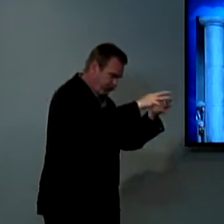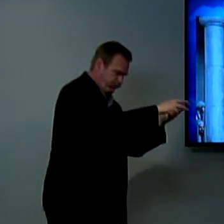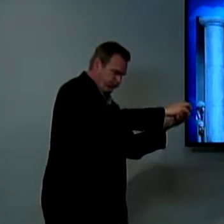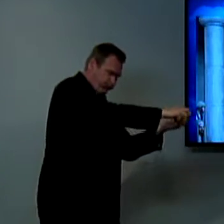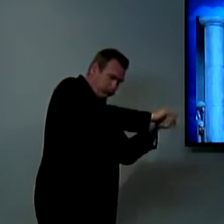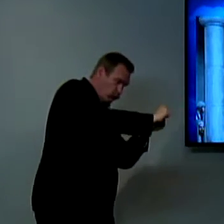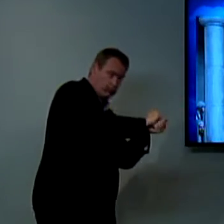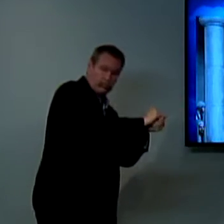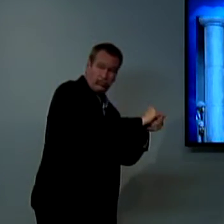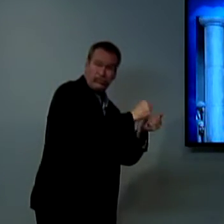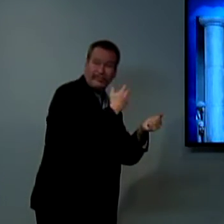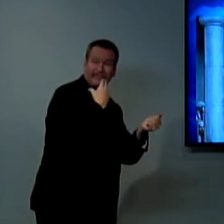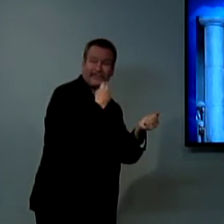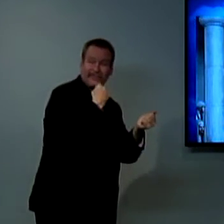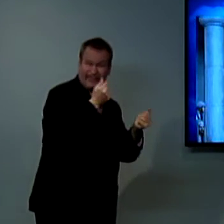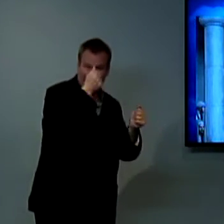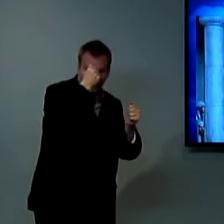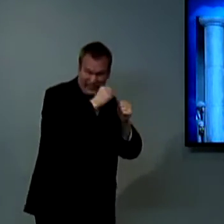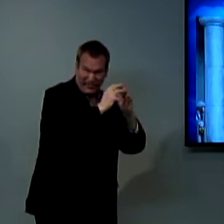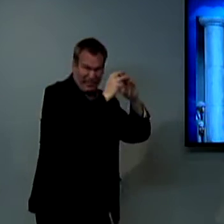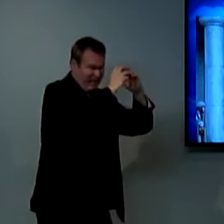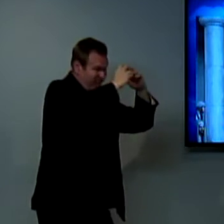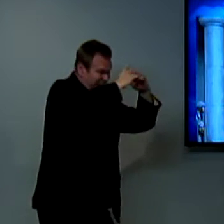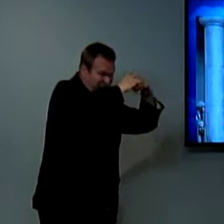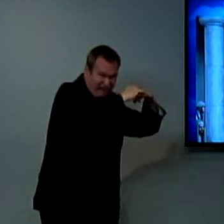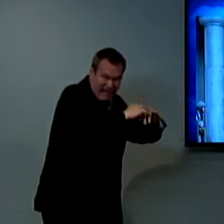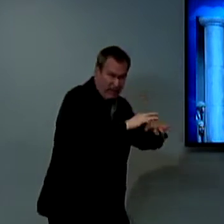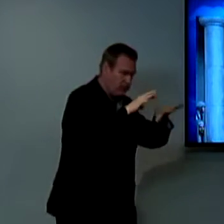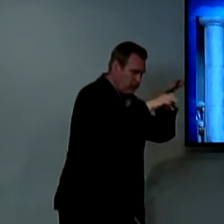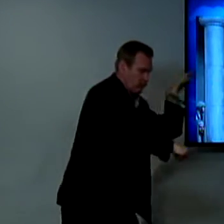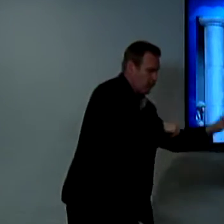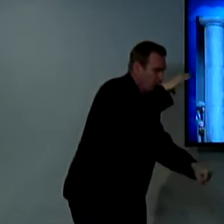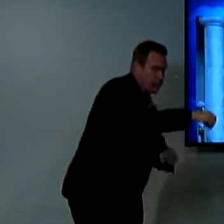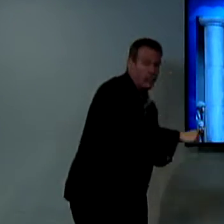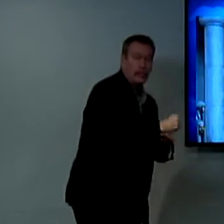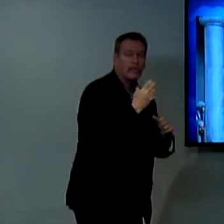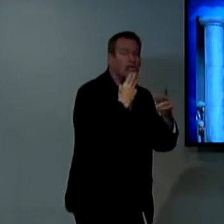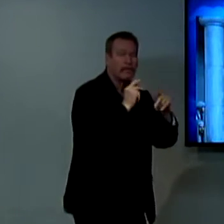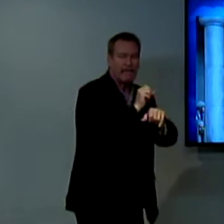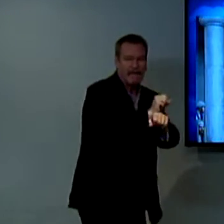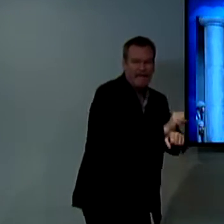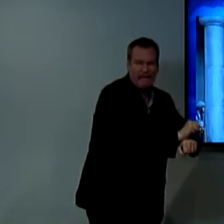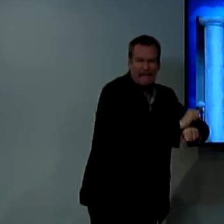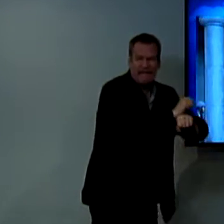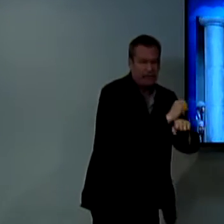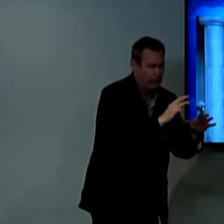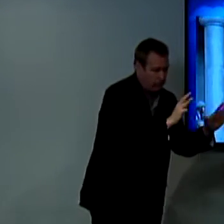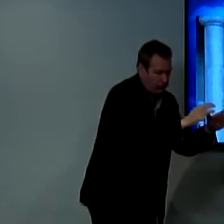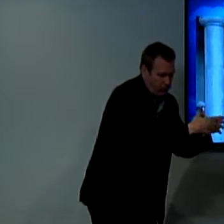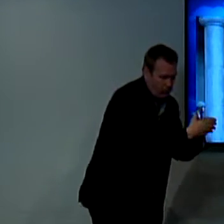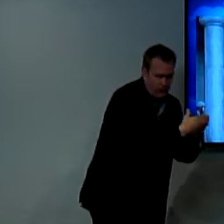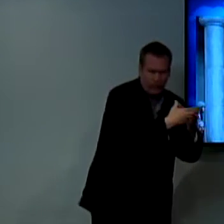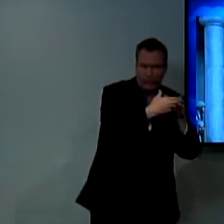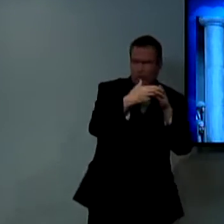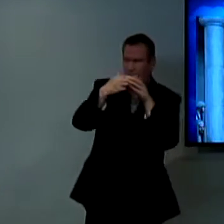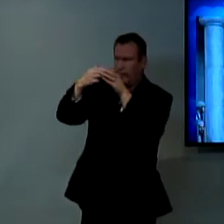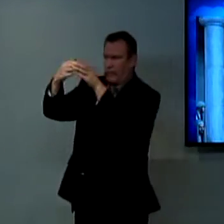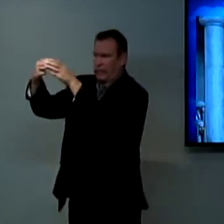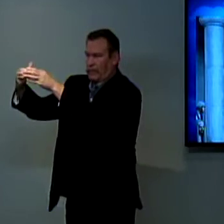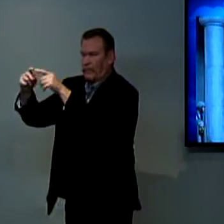remember that the Babylonians came and they destroyed the Jewish temple and they took everything they stole everything and made slaves of